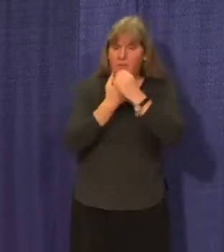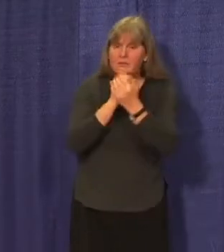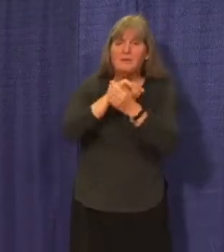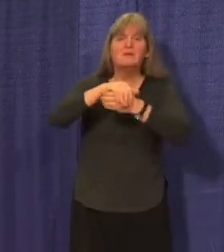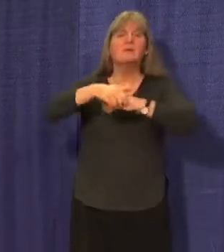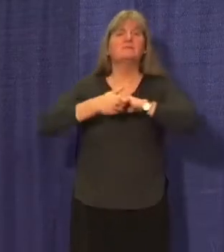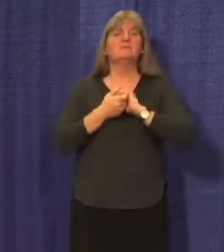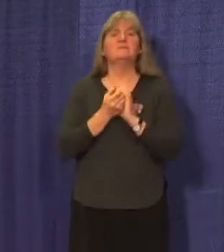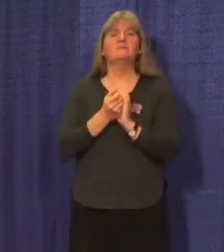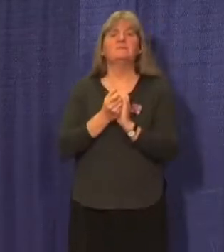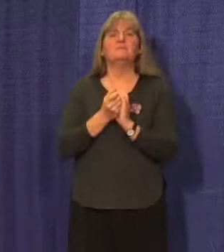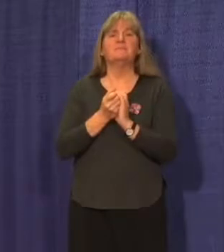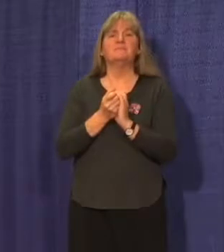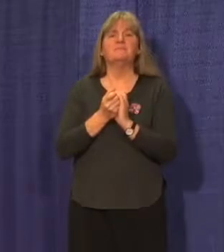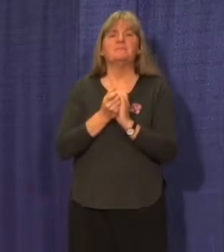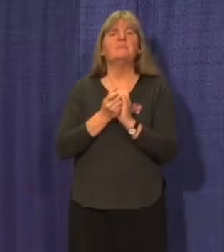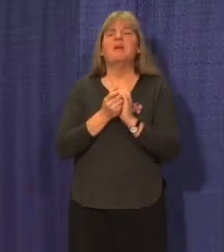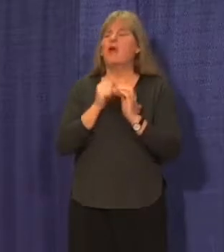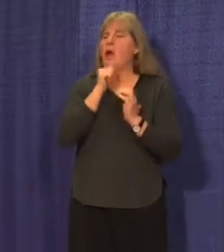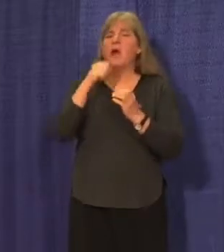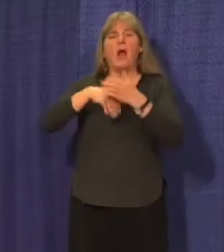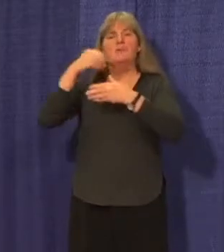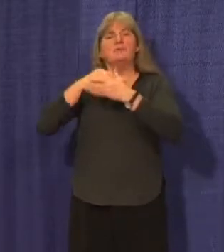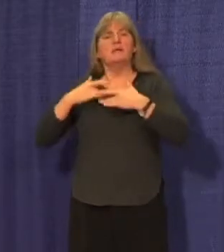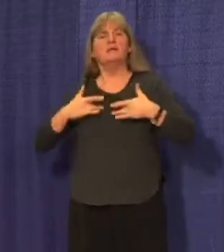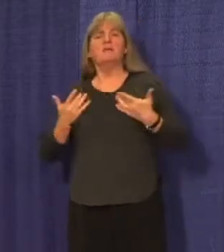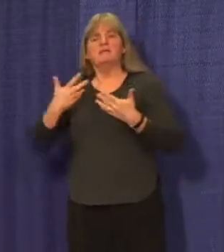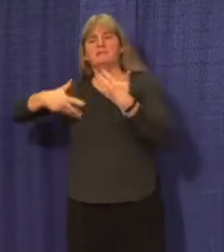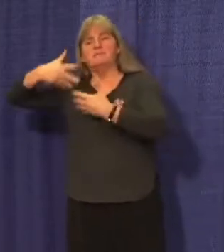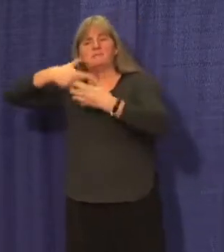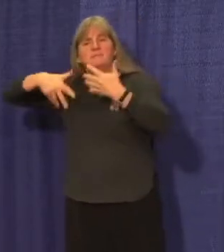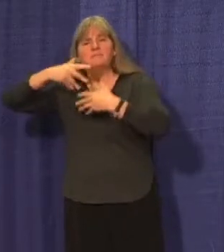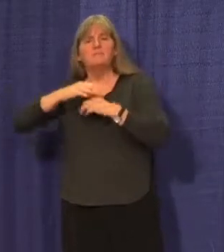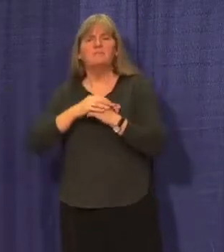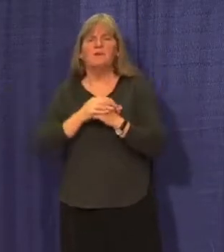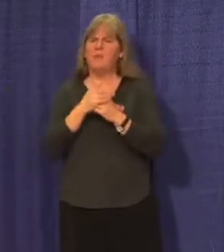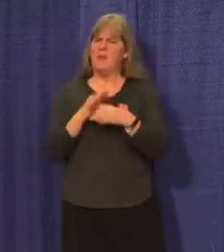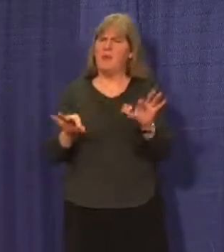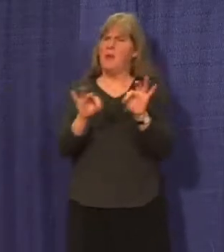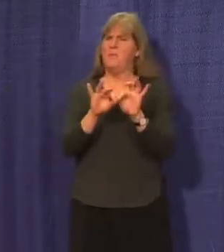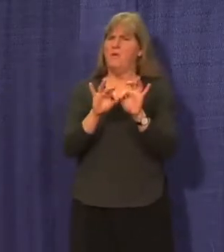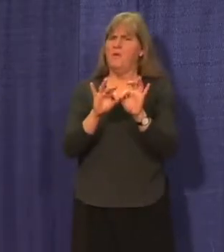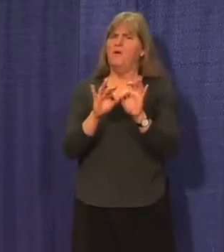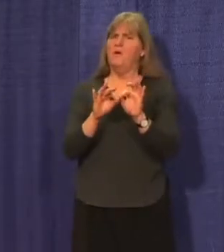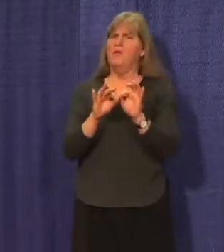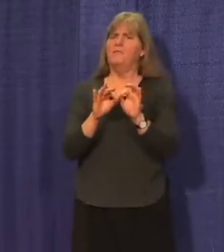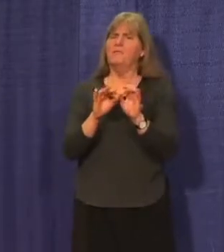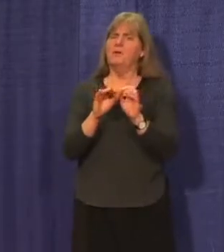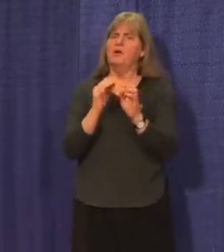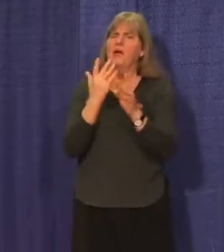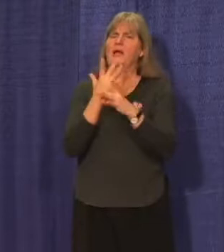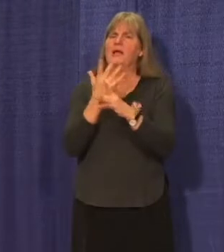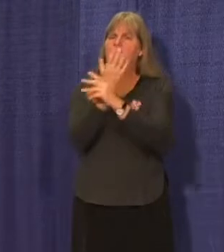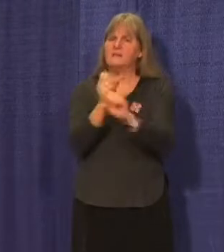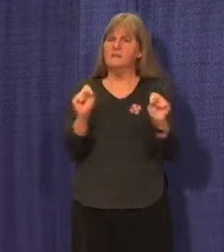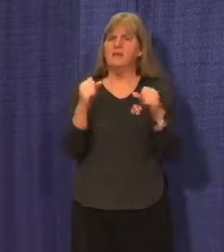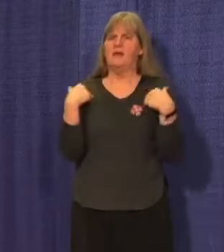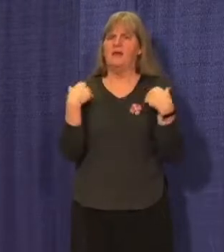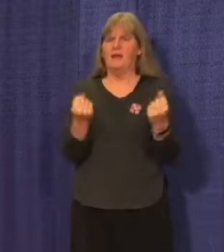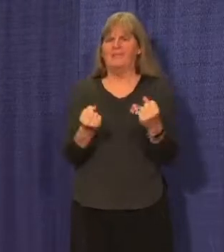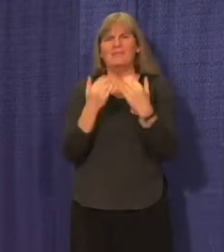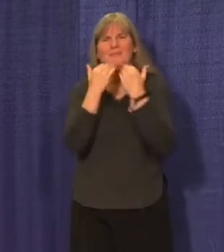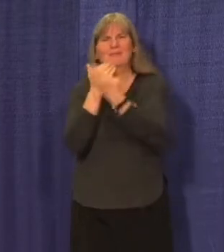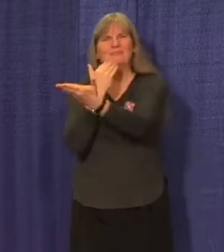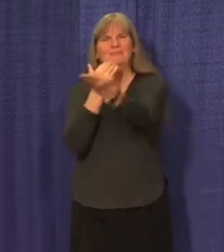clean, avoiding outdoor gatherings, is vital to keeping our community safe and healthy, so